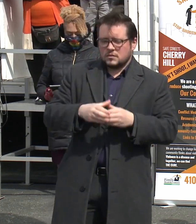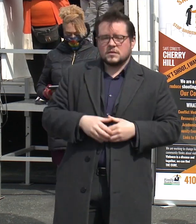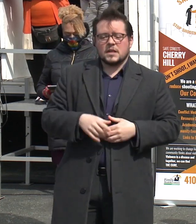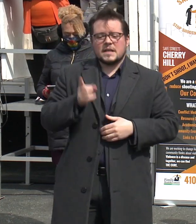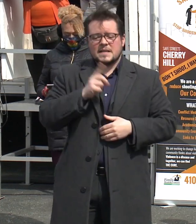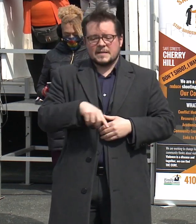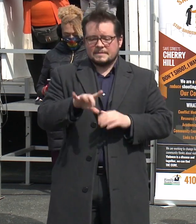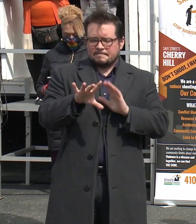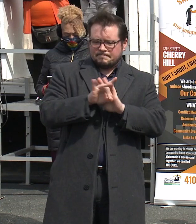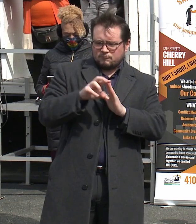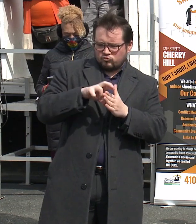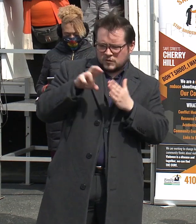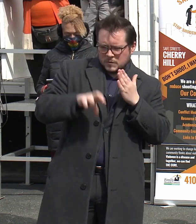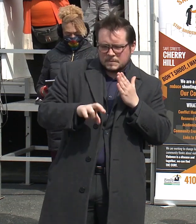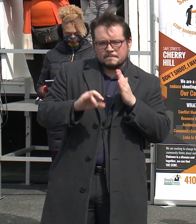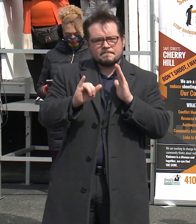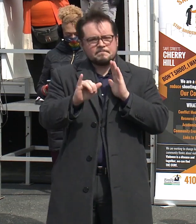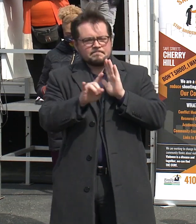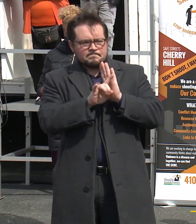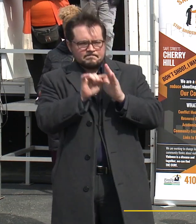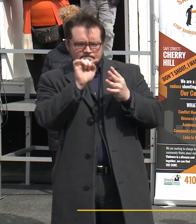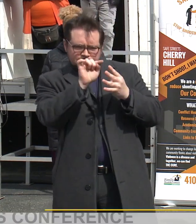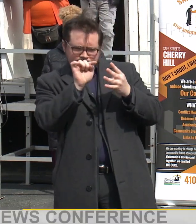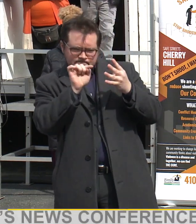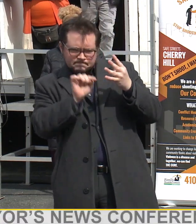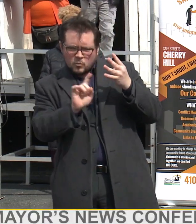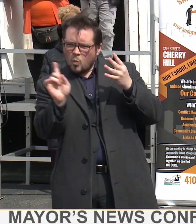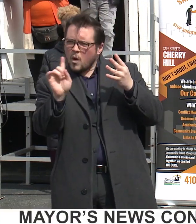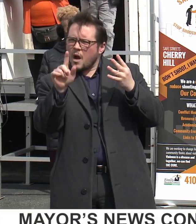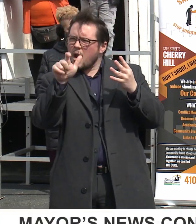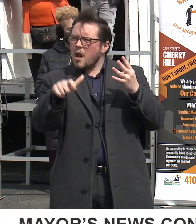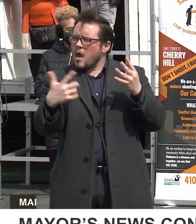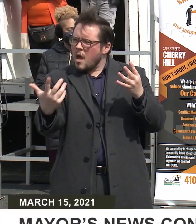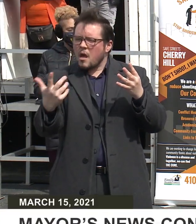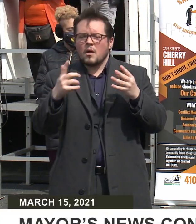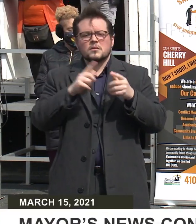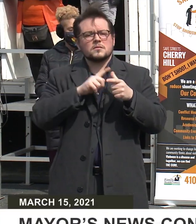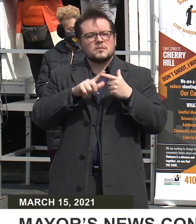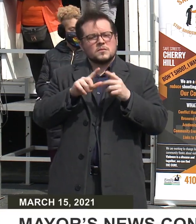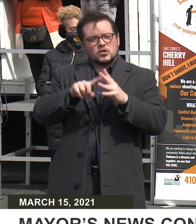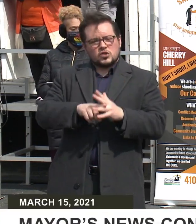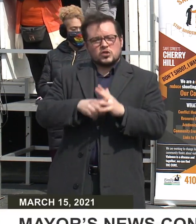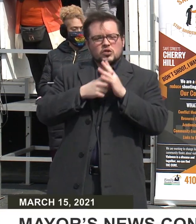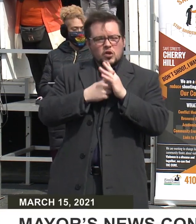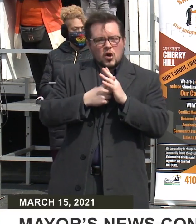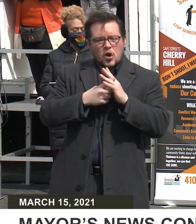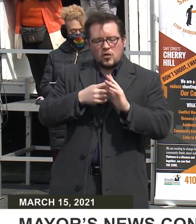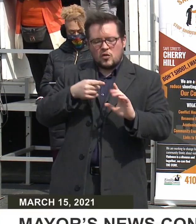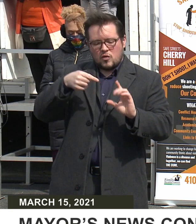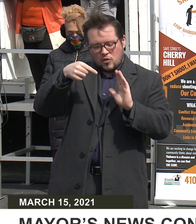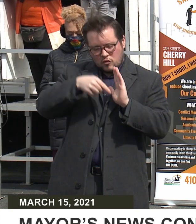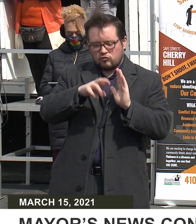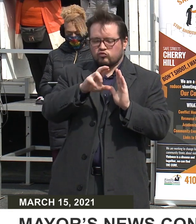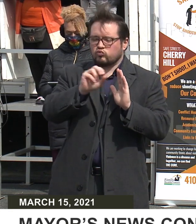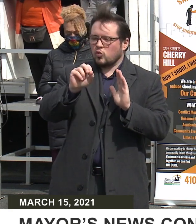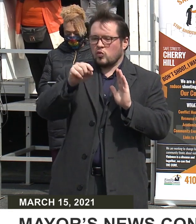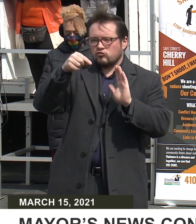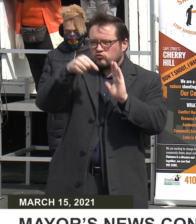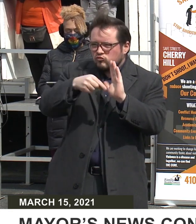results, identified indicators, and began a turn-the-curve process, starting with the root cause analysis.